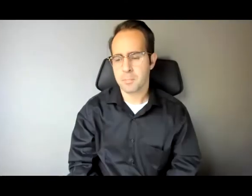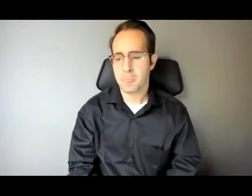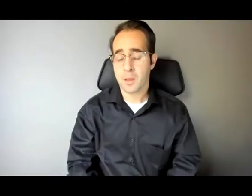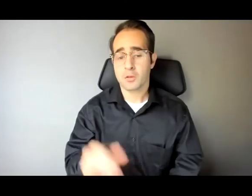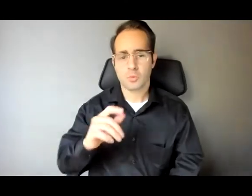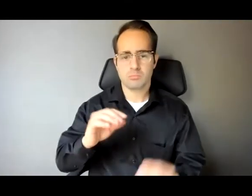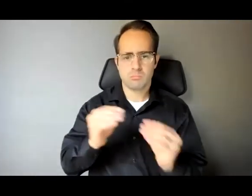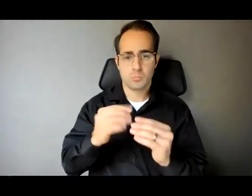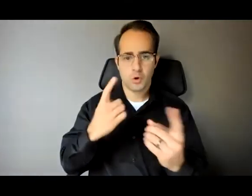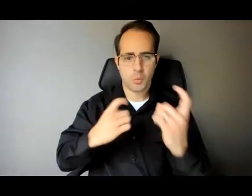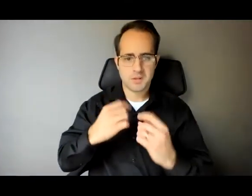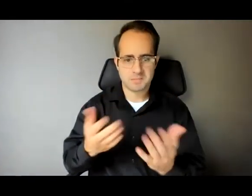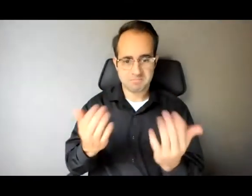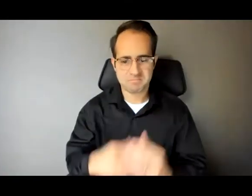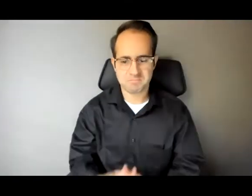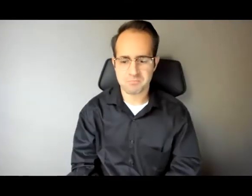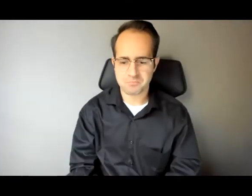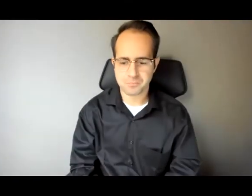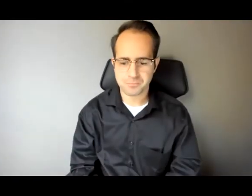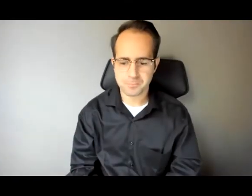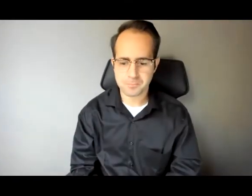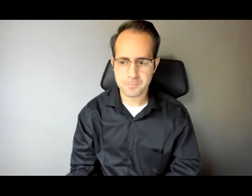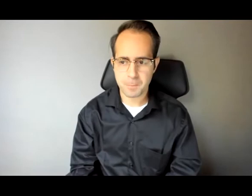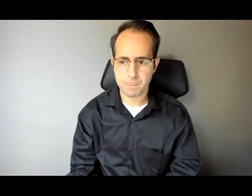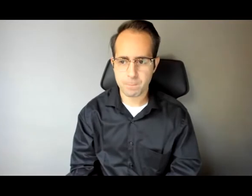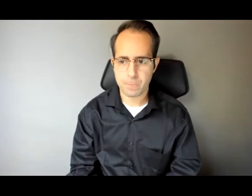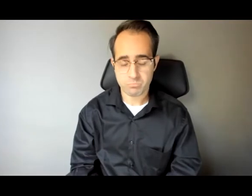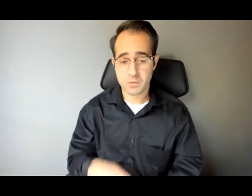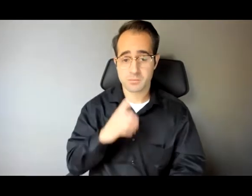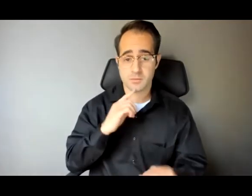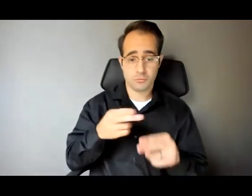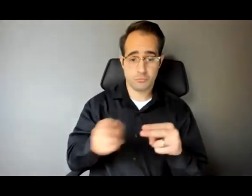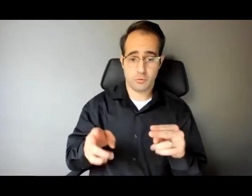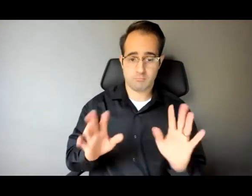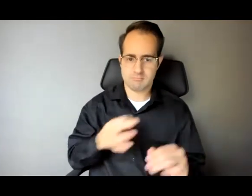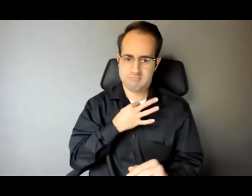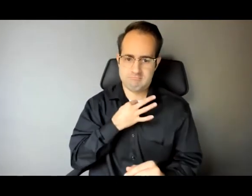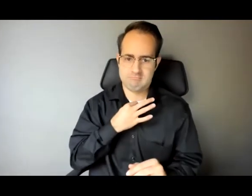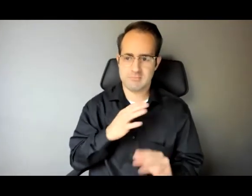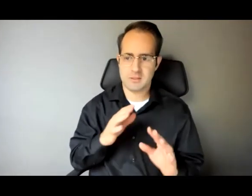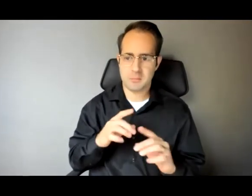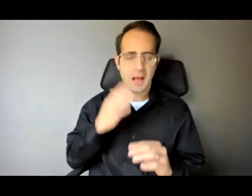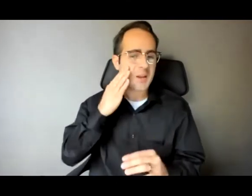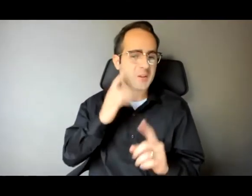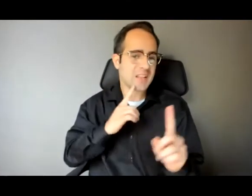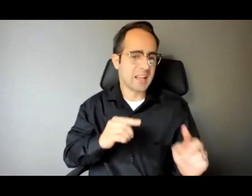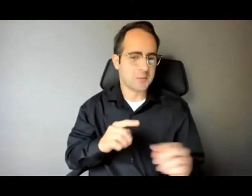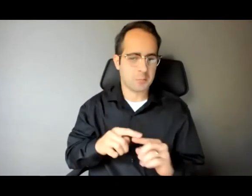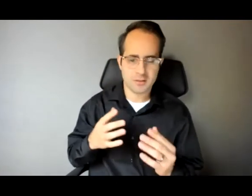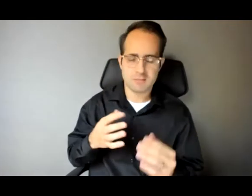got some coming in so this is short and I'm curious as well although I know the answer but I want to know more